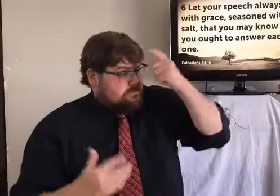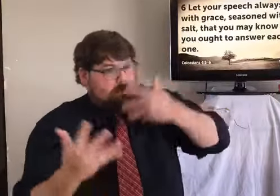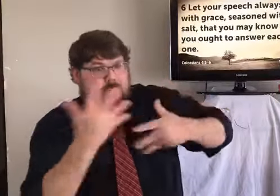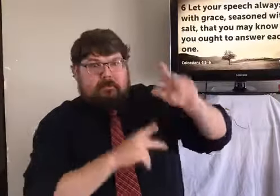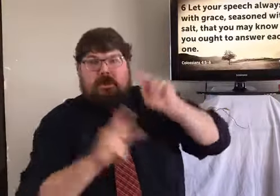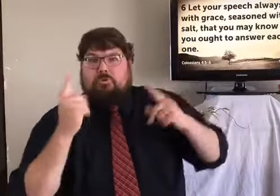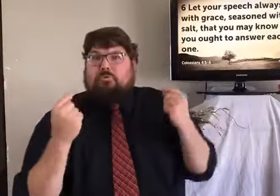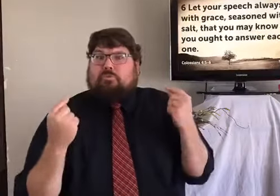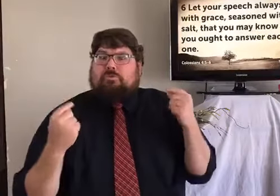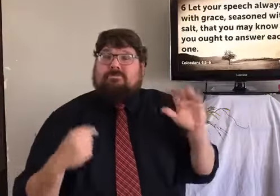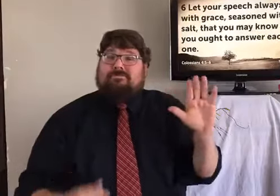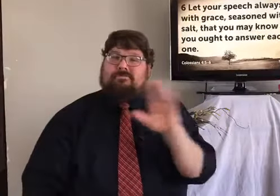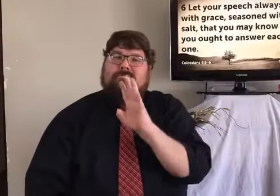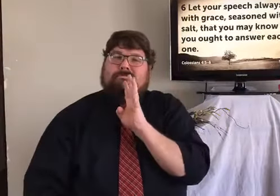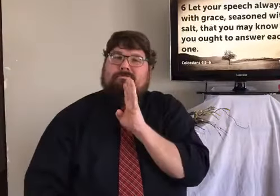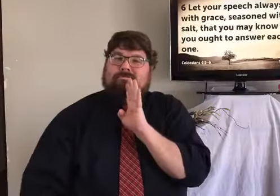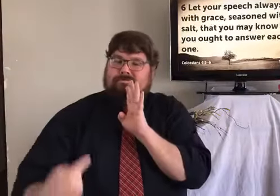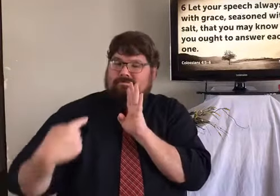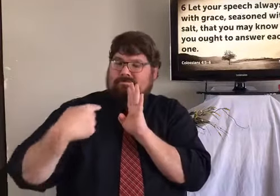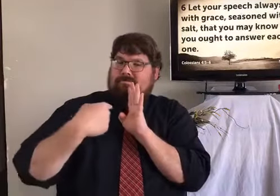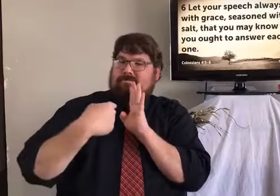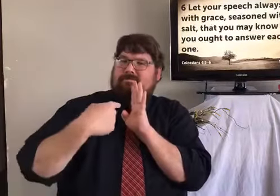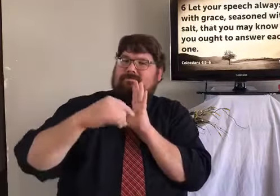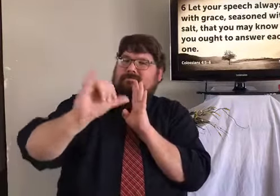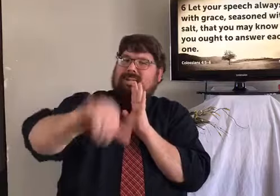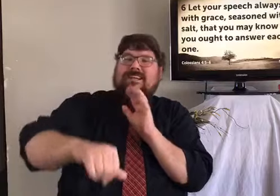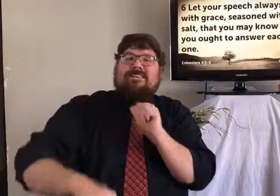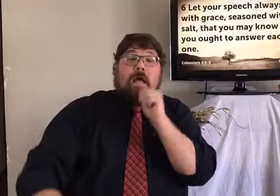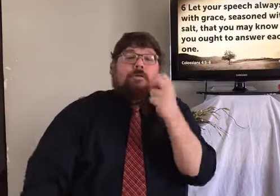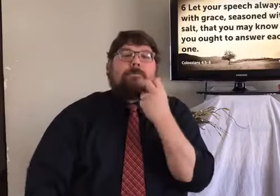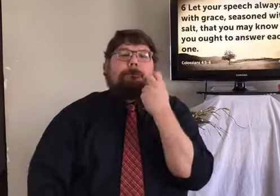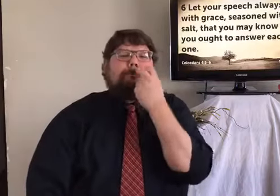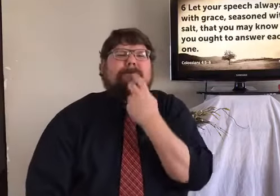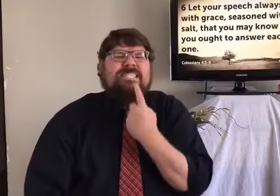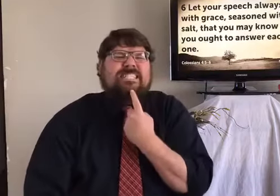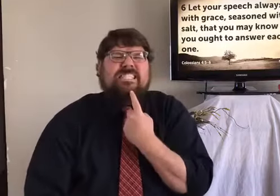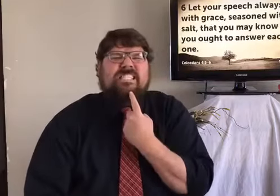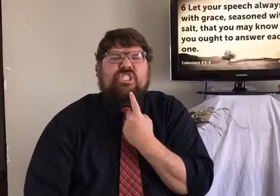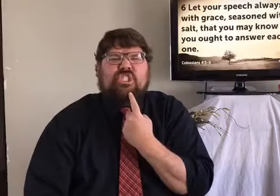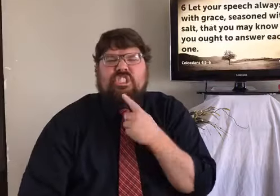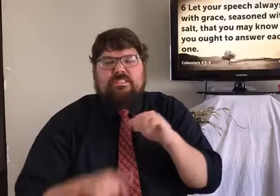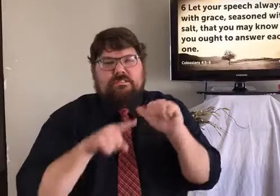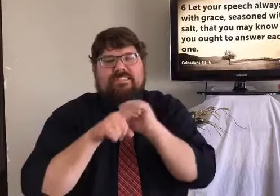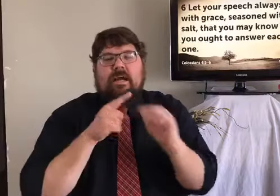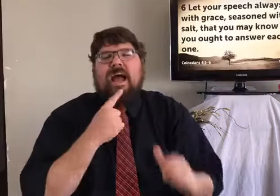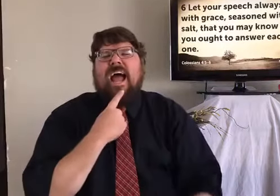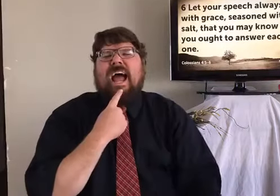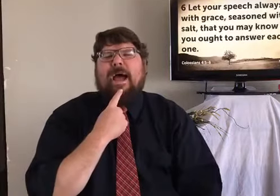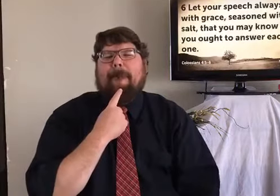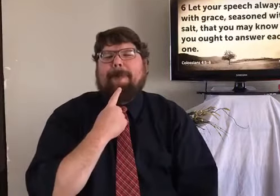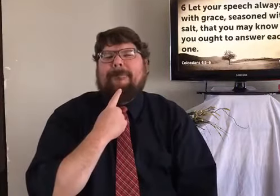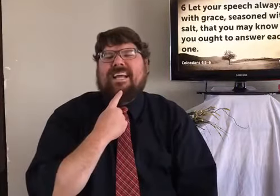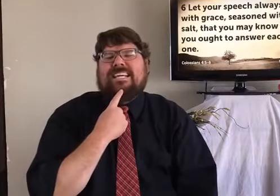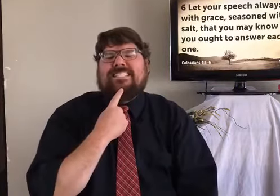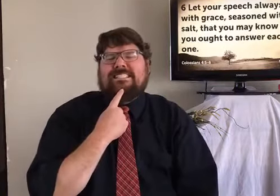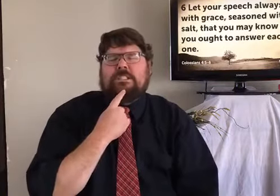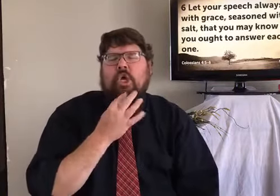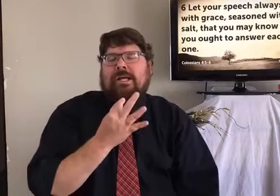wisdom to continue to live as Jesus lived. In Colossians, it says, let your speech always be with grace. When I'm talking